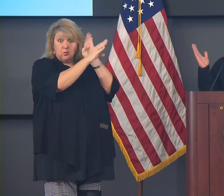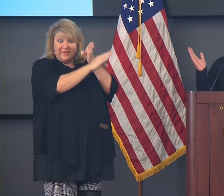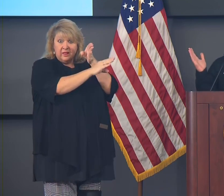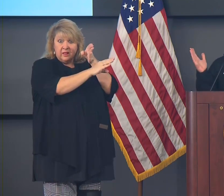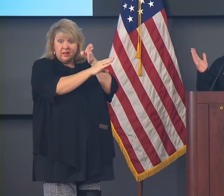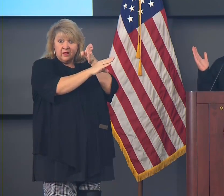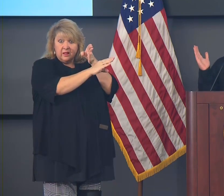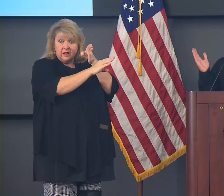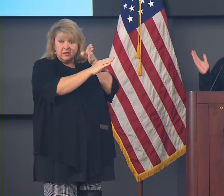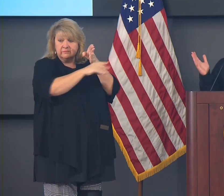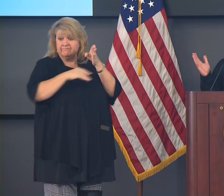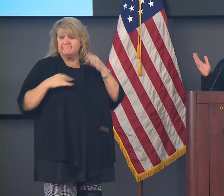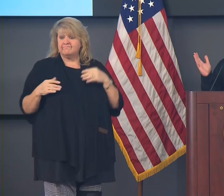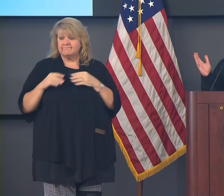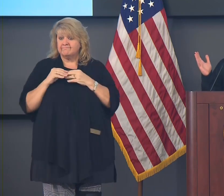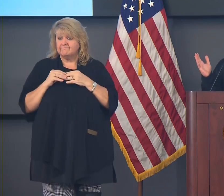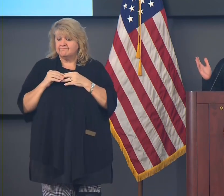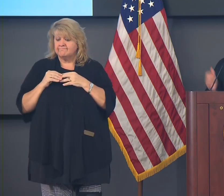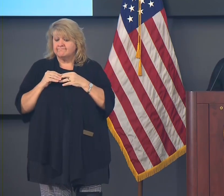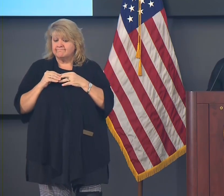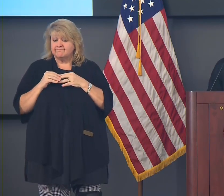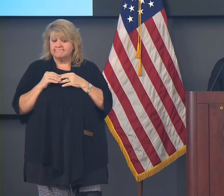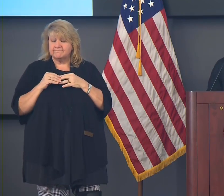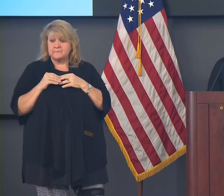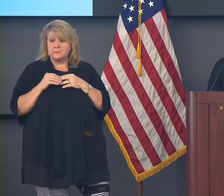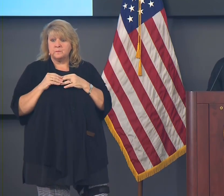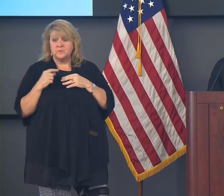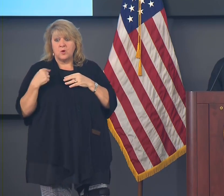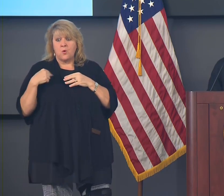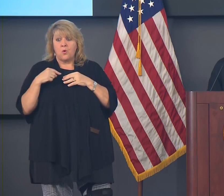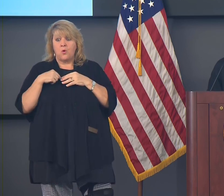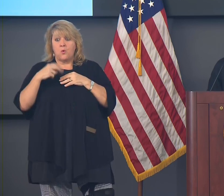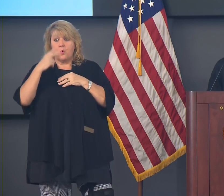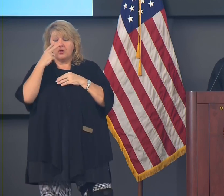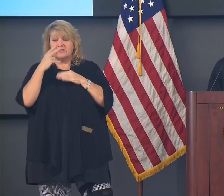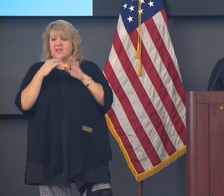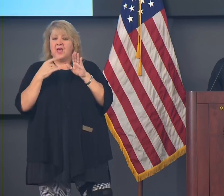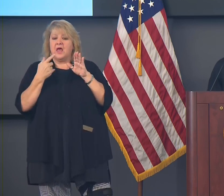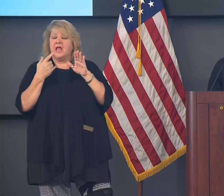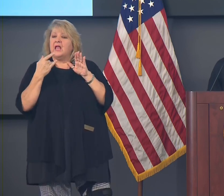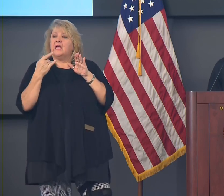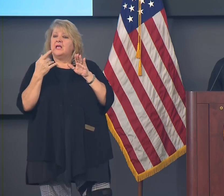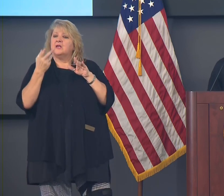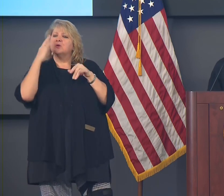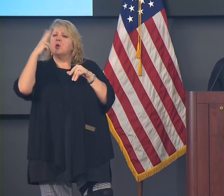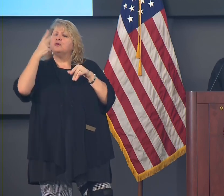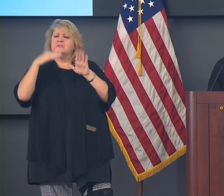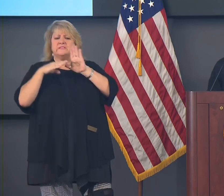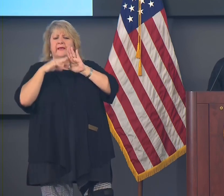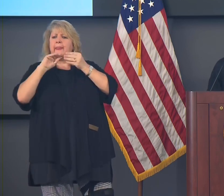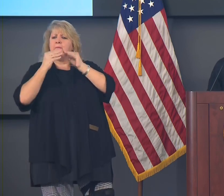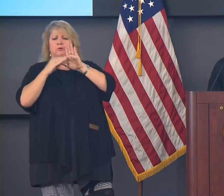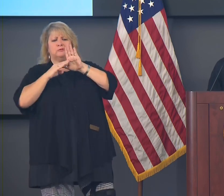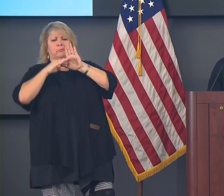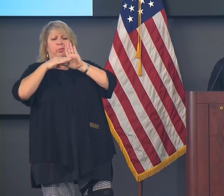seeing just about as steep of an increase as you can get. really can't get much steeper than that.